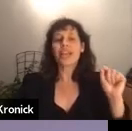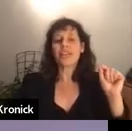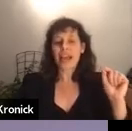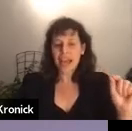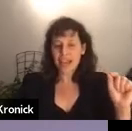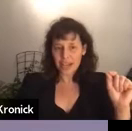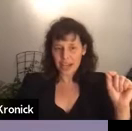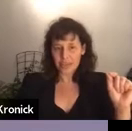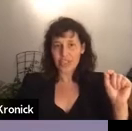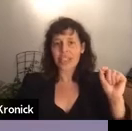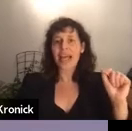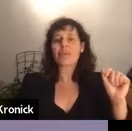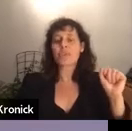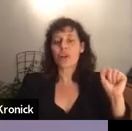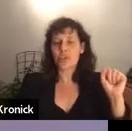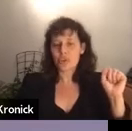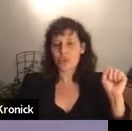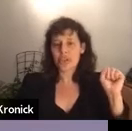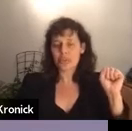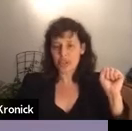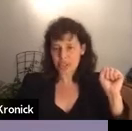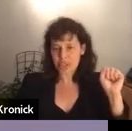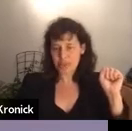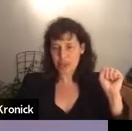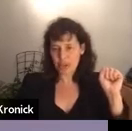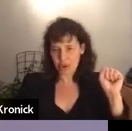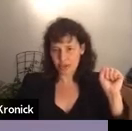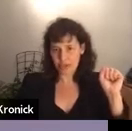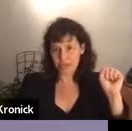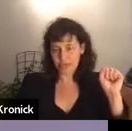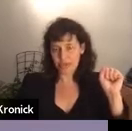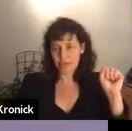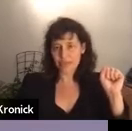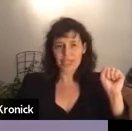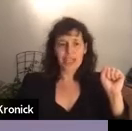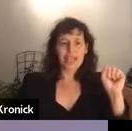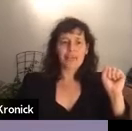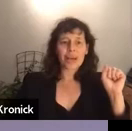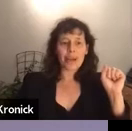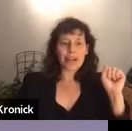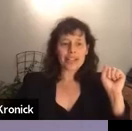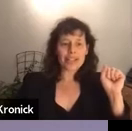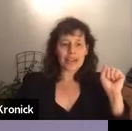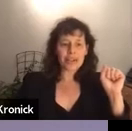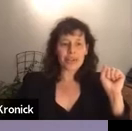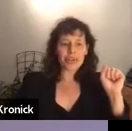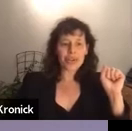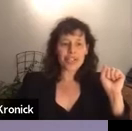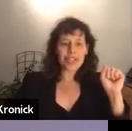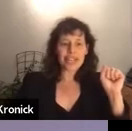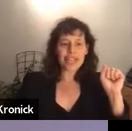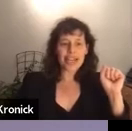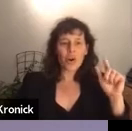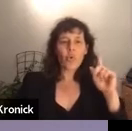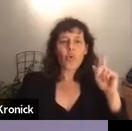breaking the handcuffs clamped on those imprisoned by the powerful. And Rabbi Waskow goes